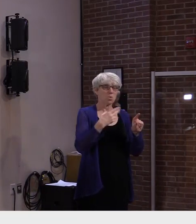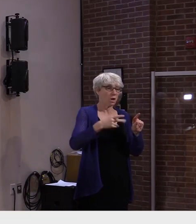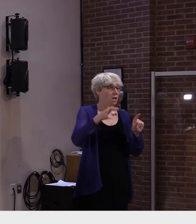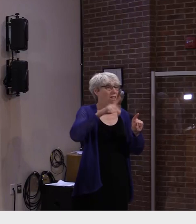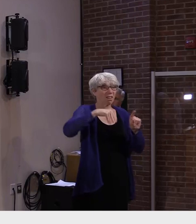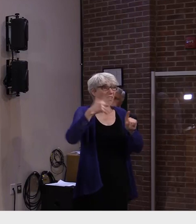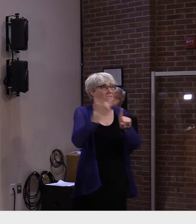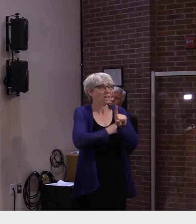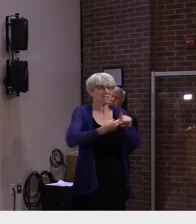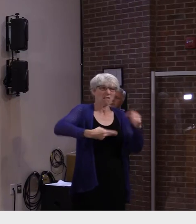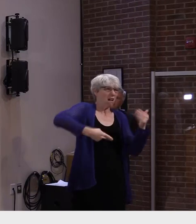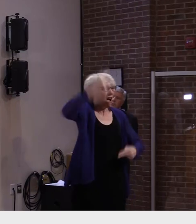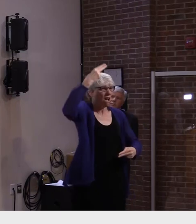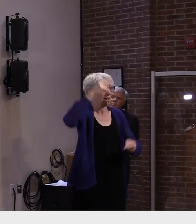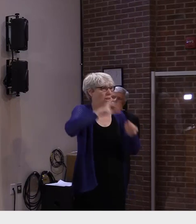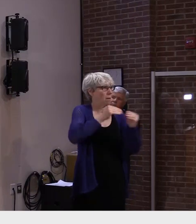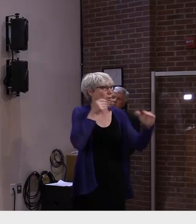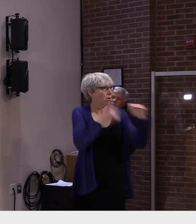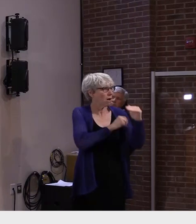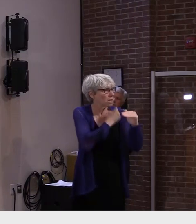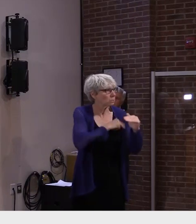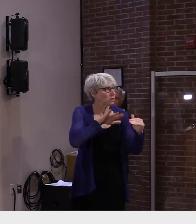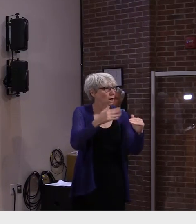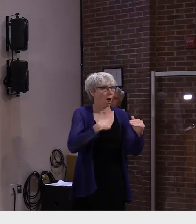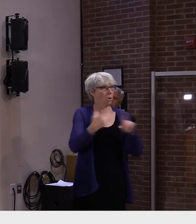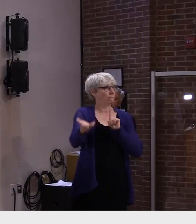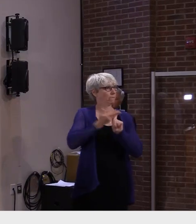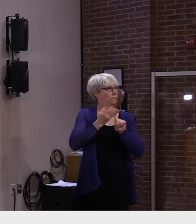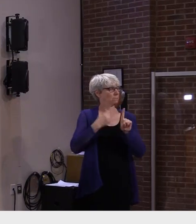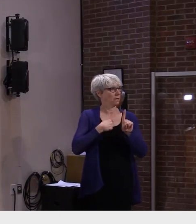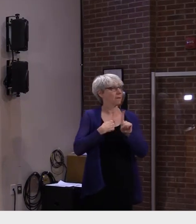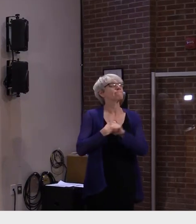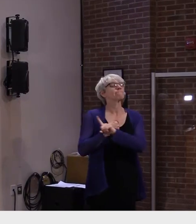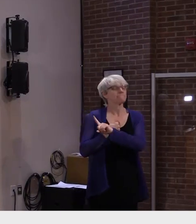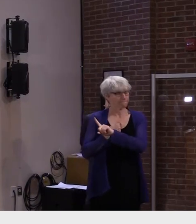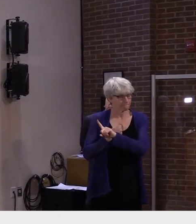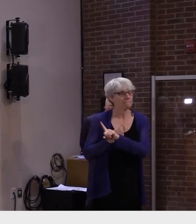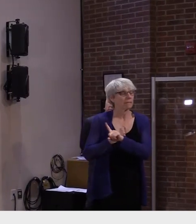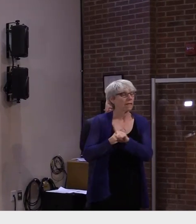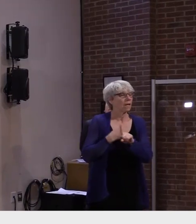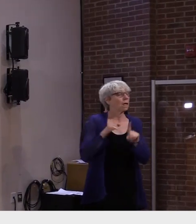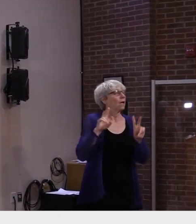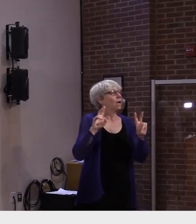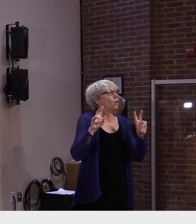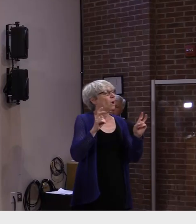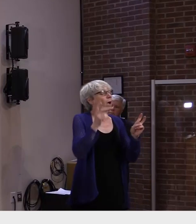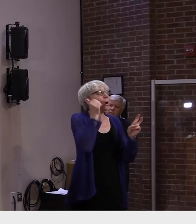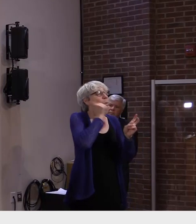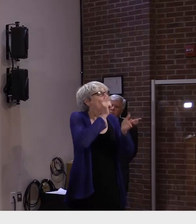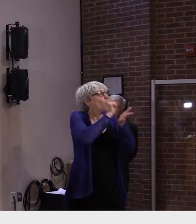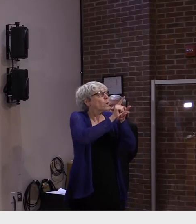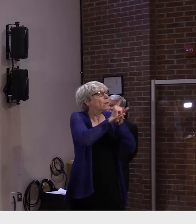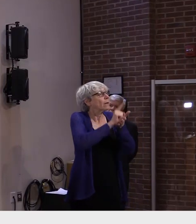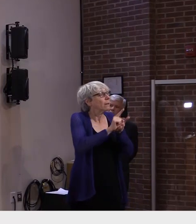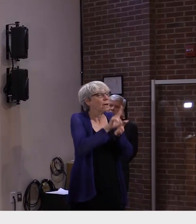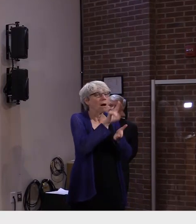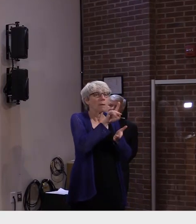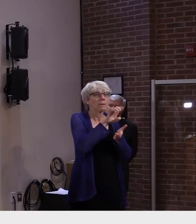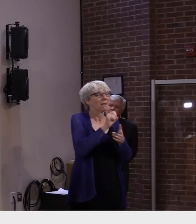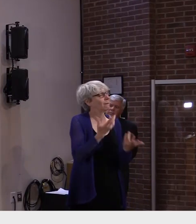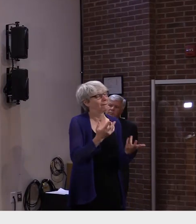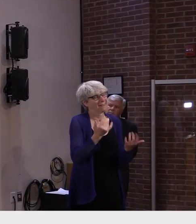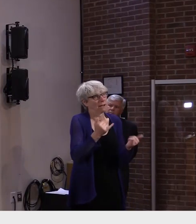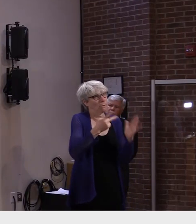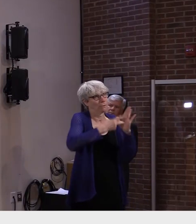So in our weekly updates, which are now every other week, but they're still called weekly updates, we have